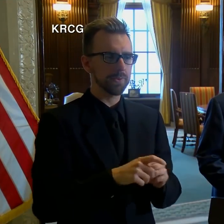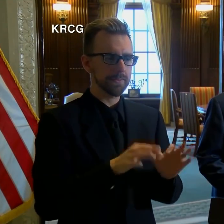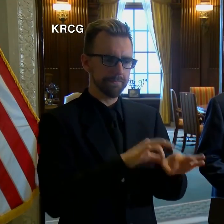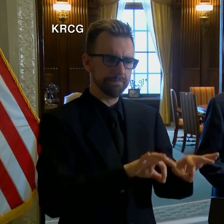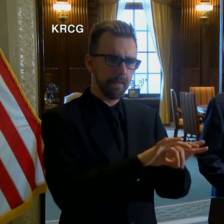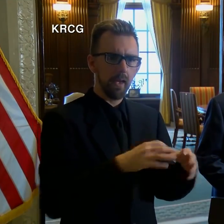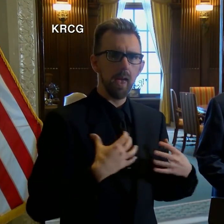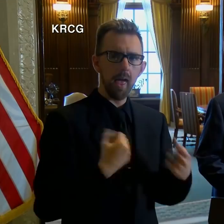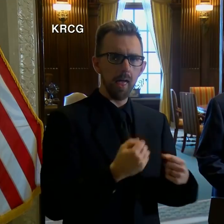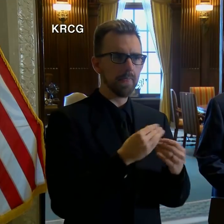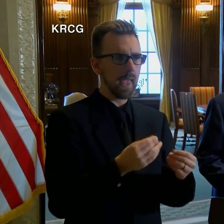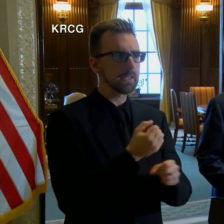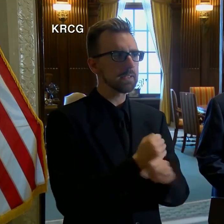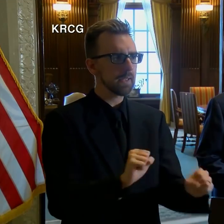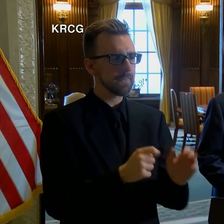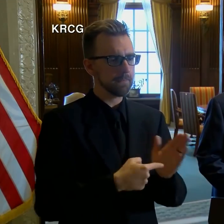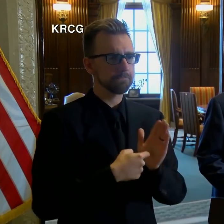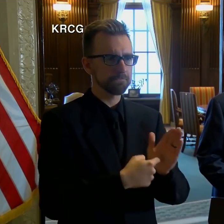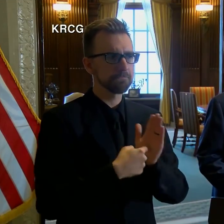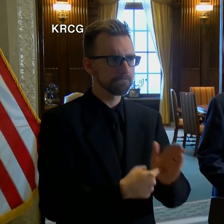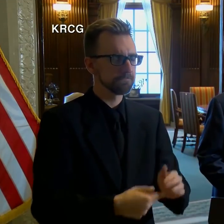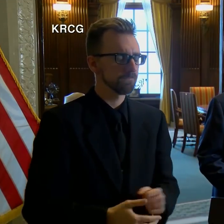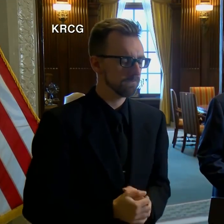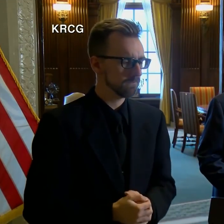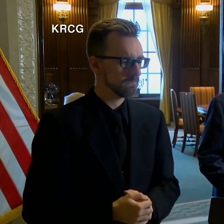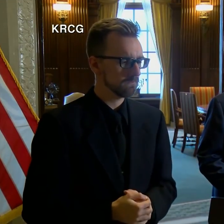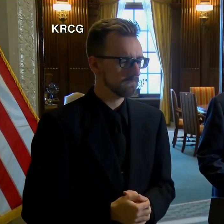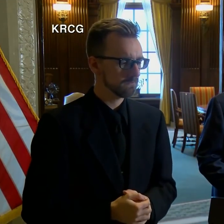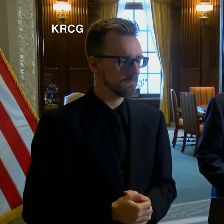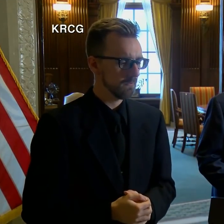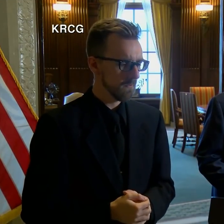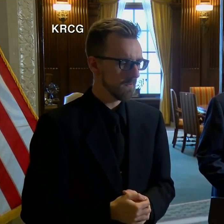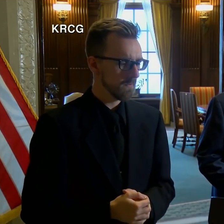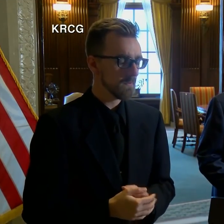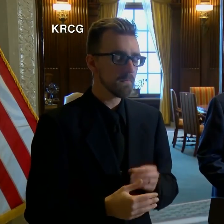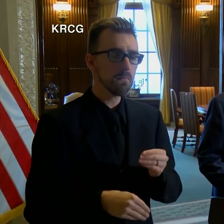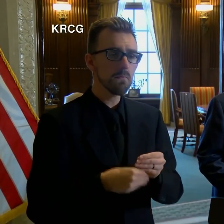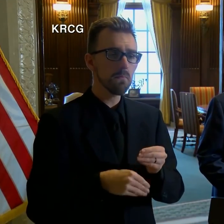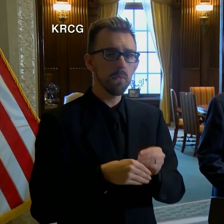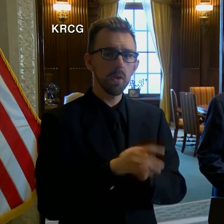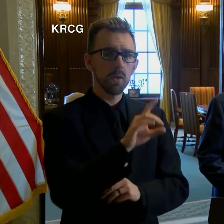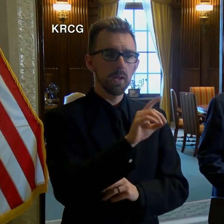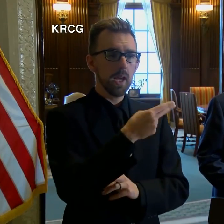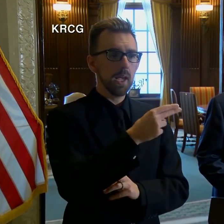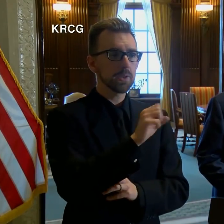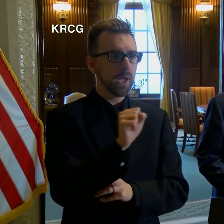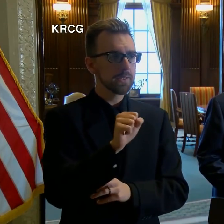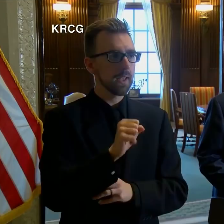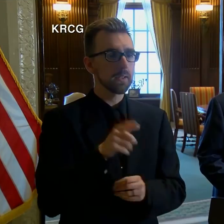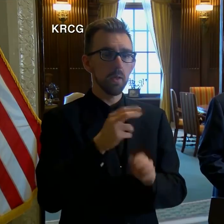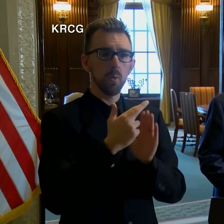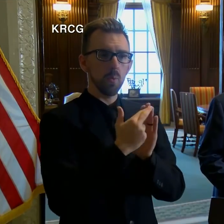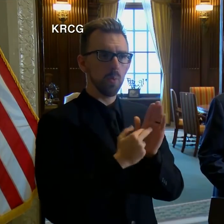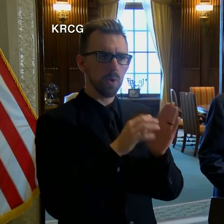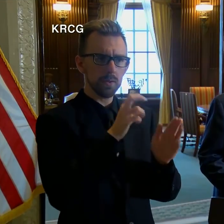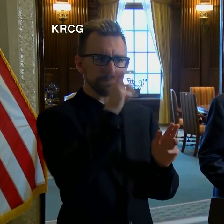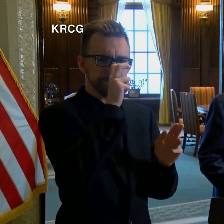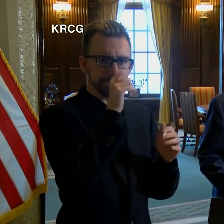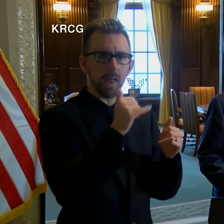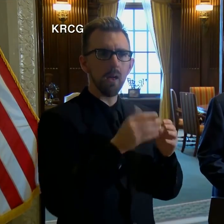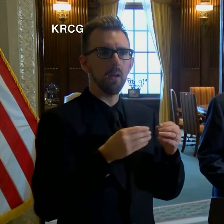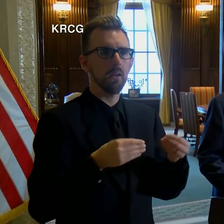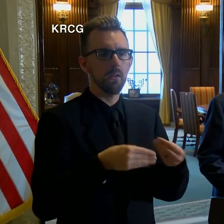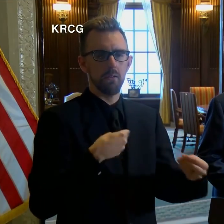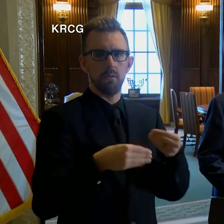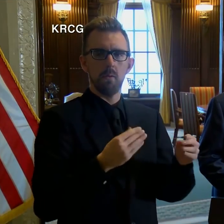safety indicators. Additionally, DHSS has loosened some regulations for licensed